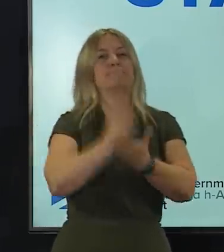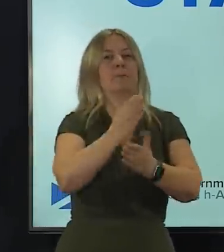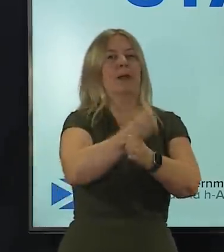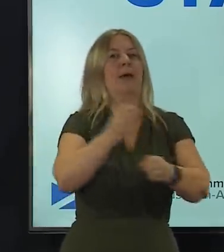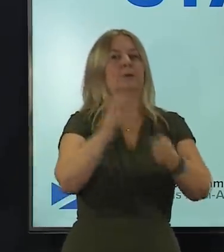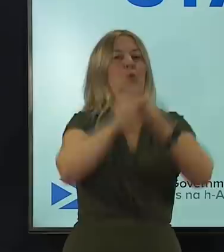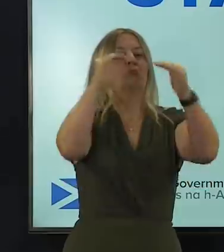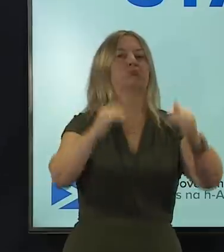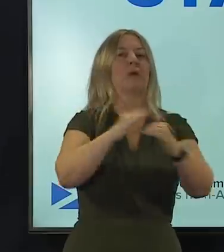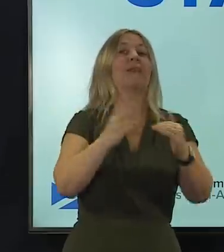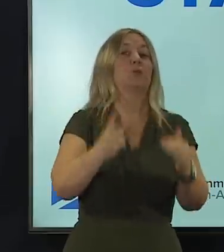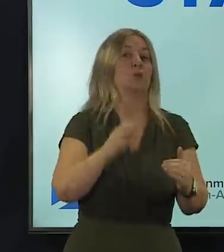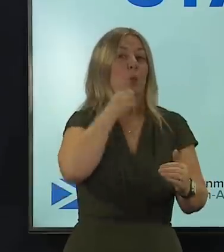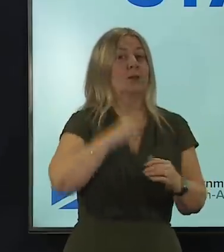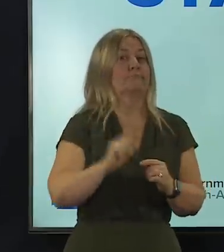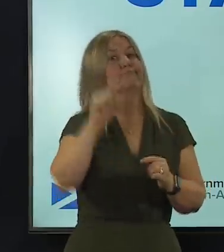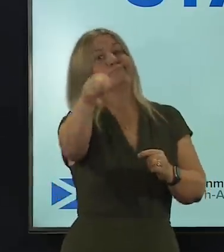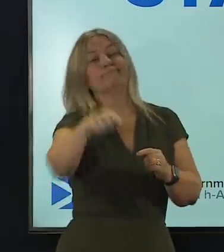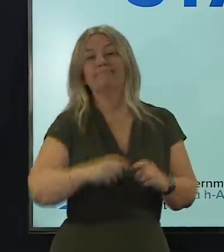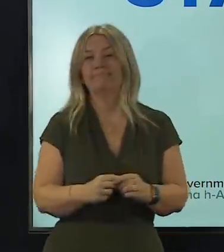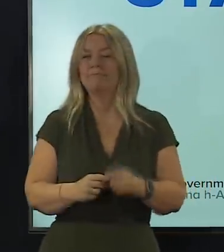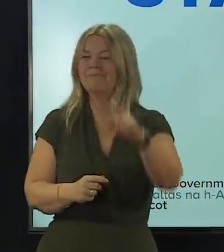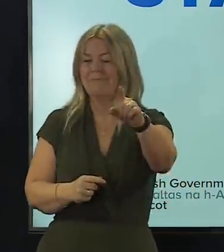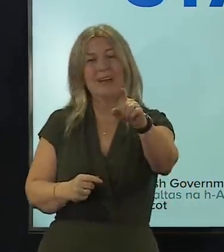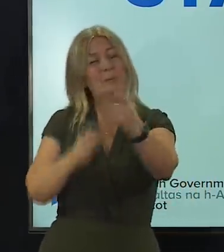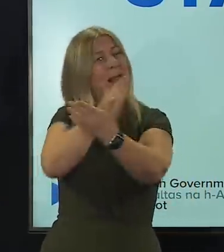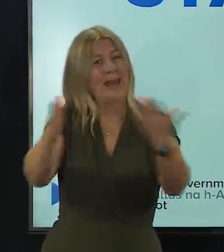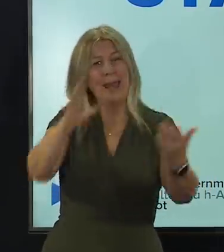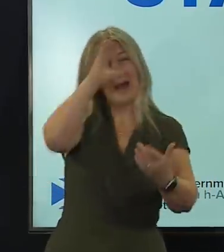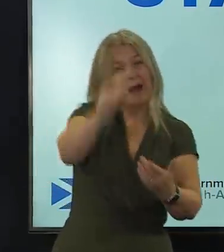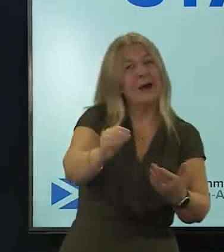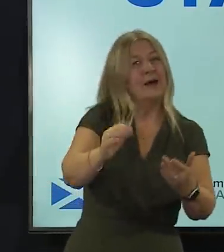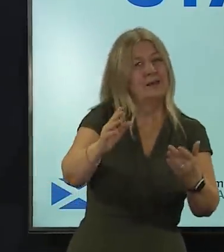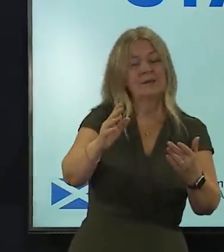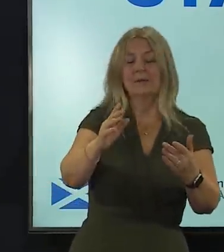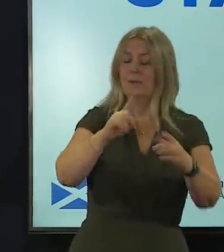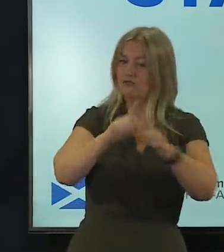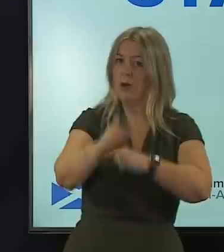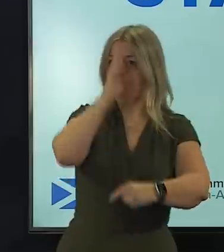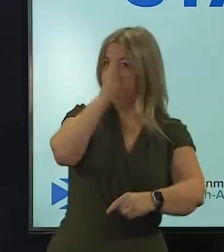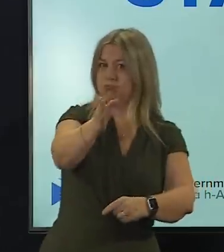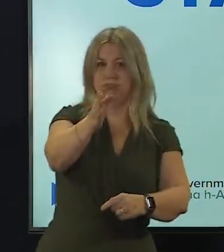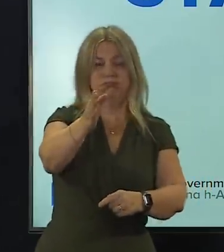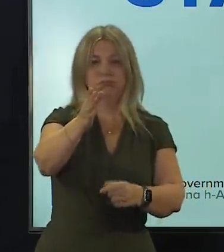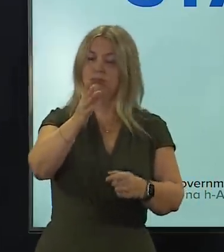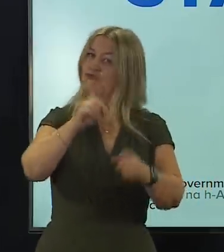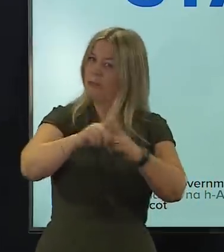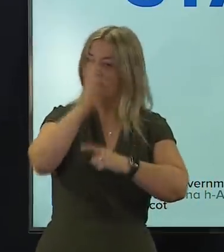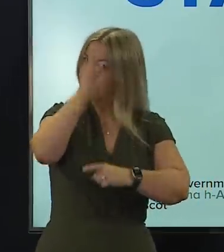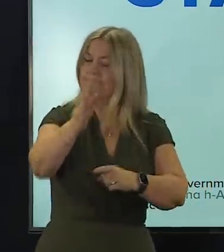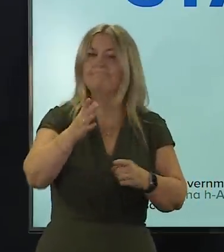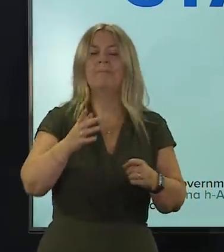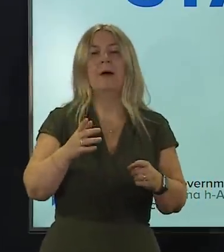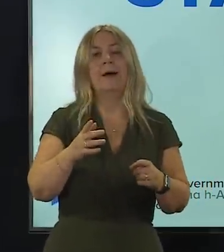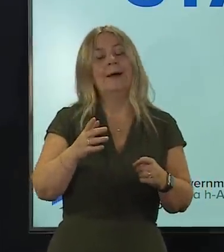to Level 2. But I want to be clear here, again, just in the interest, as I've always tried to be frank with everybody,